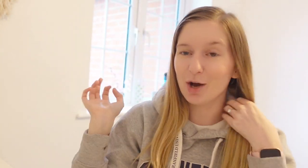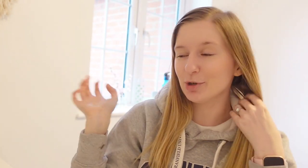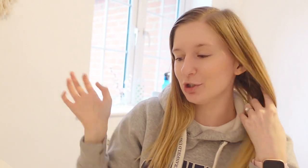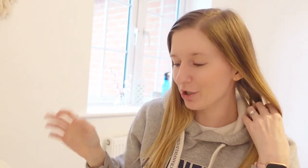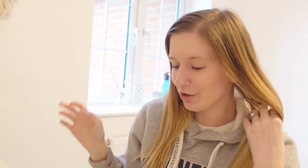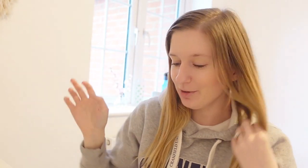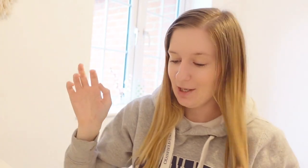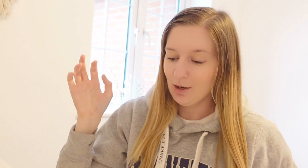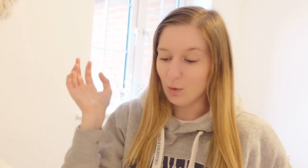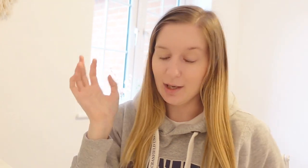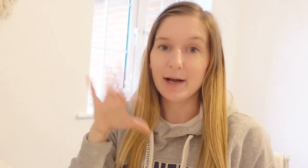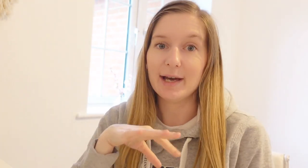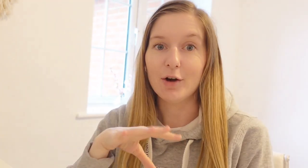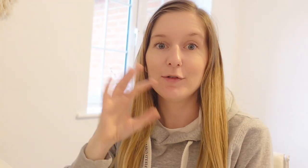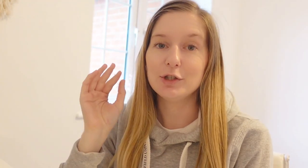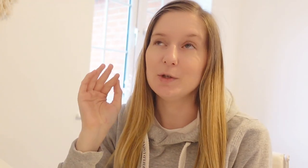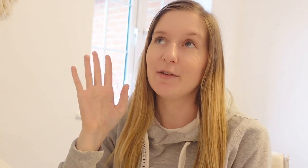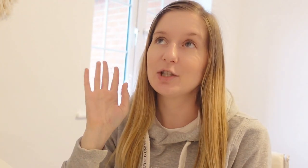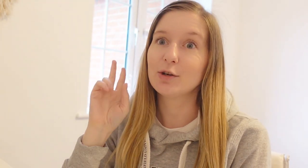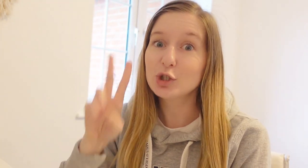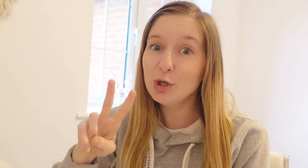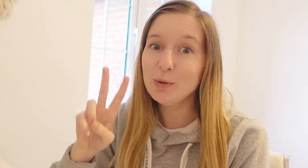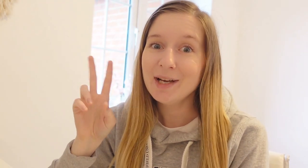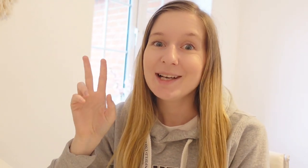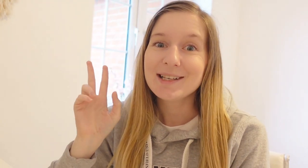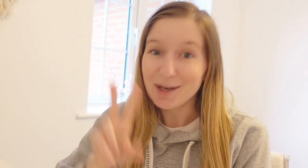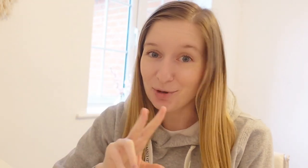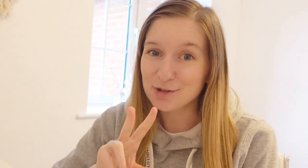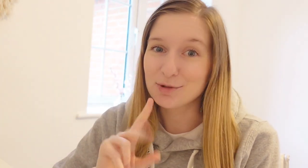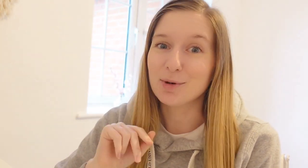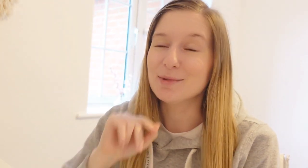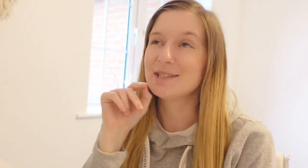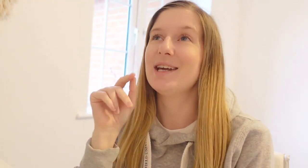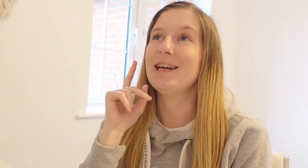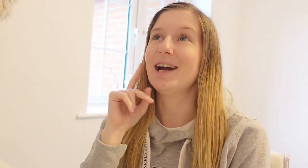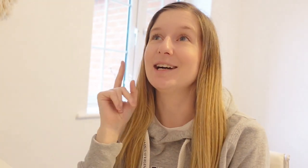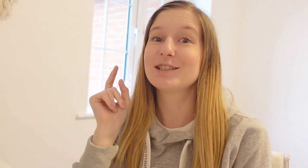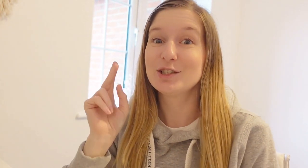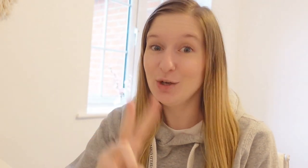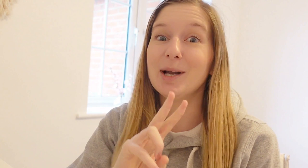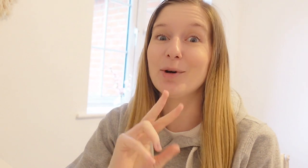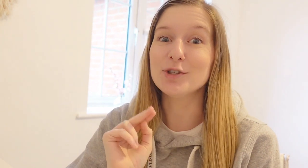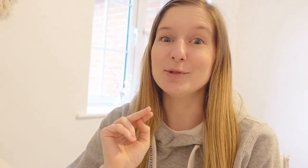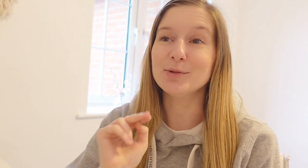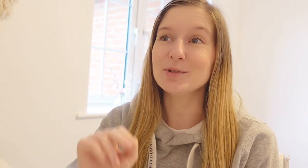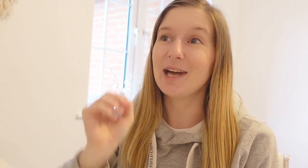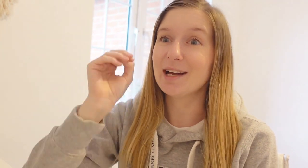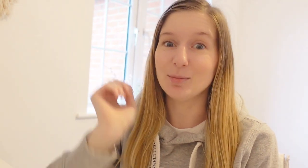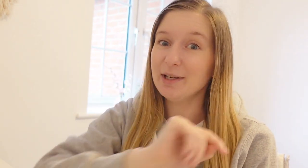up and good to go while I head off to, I've actually got two separate hospital appointments today at two separate hospitals at completely